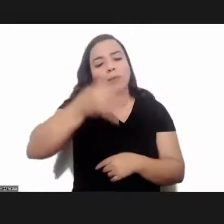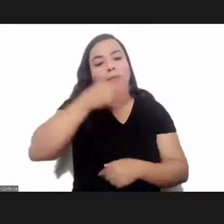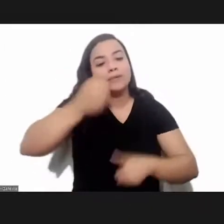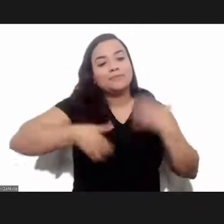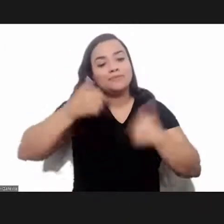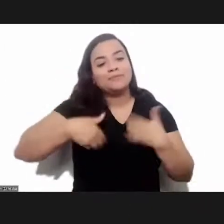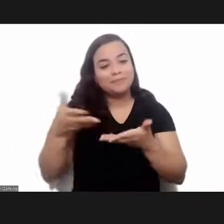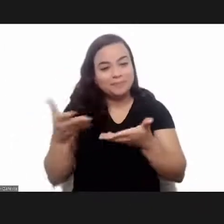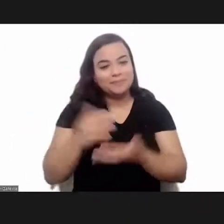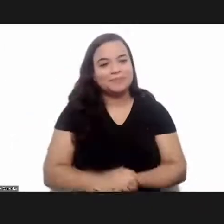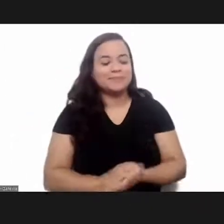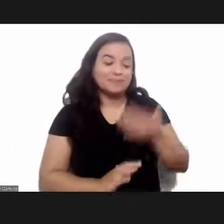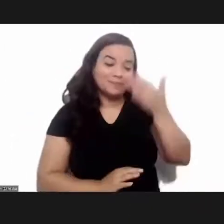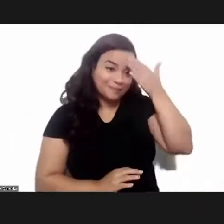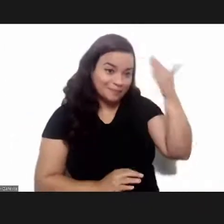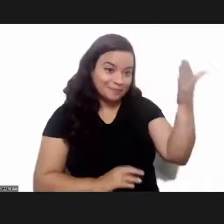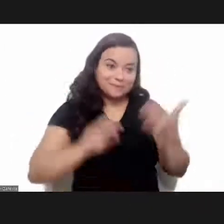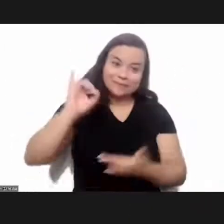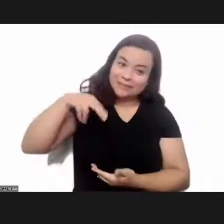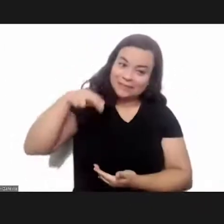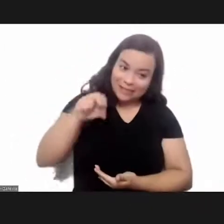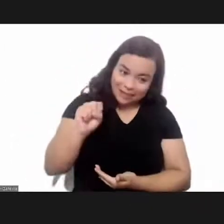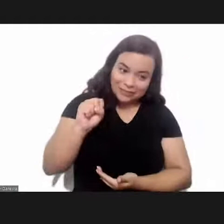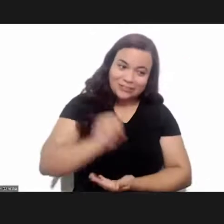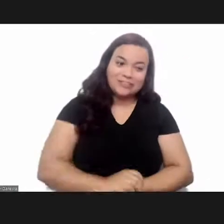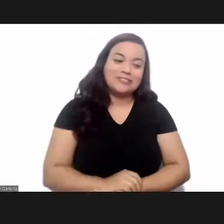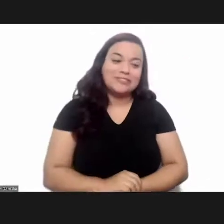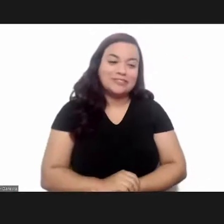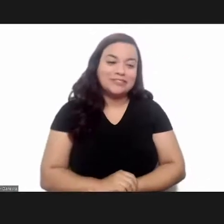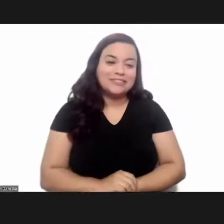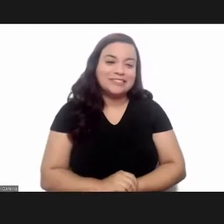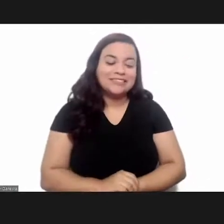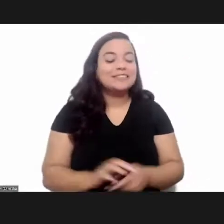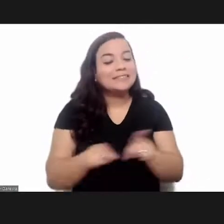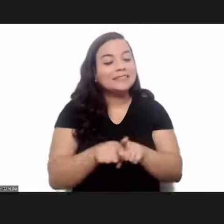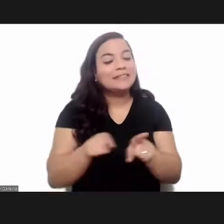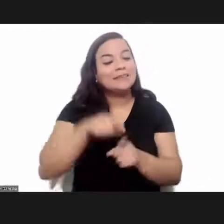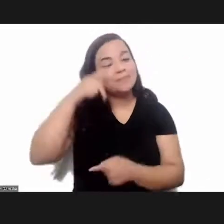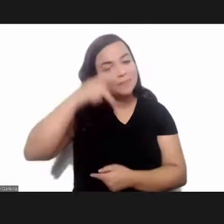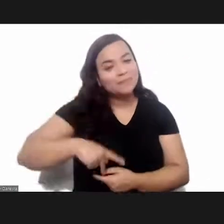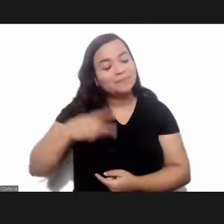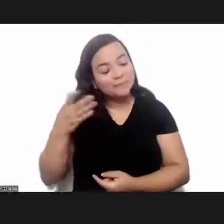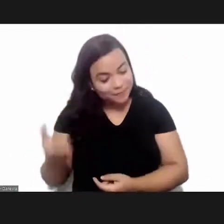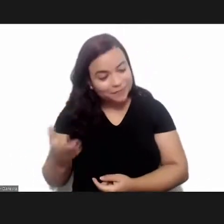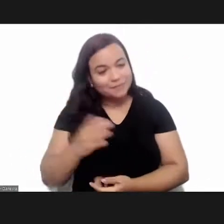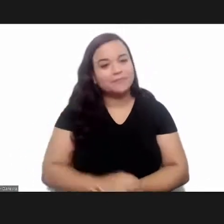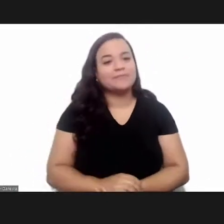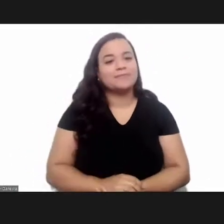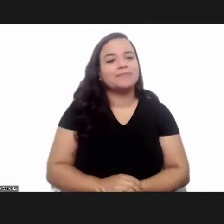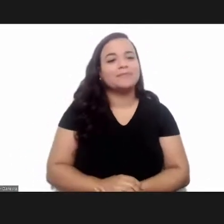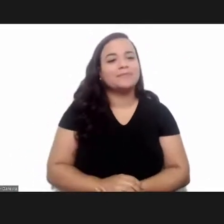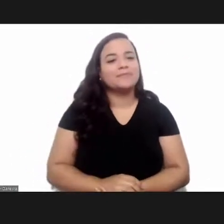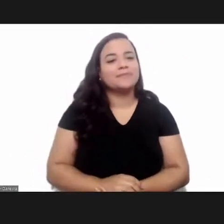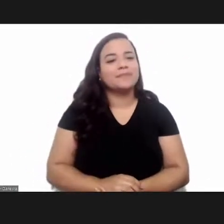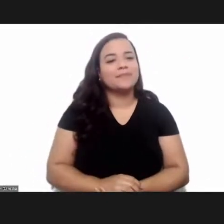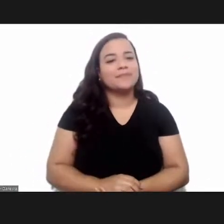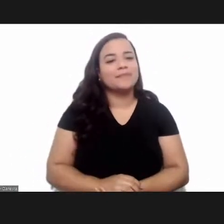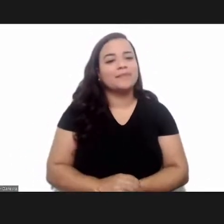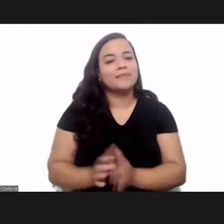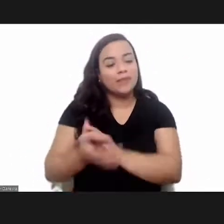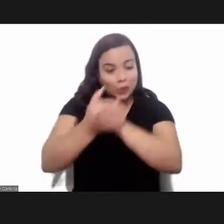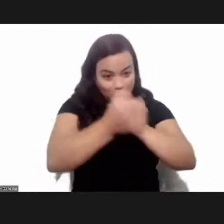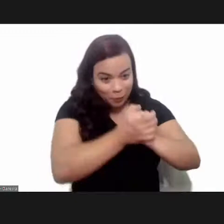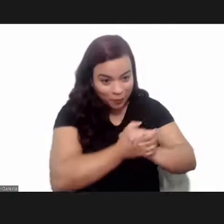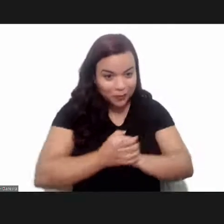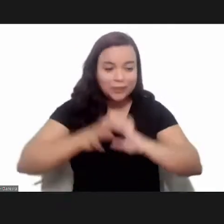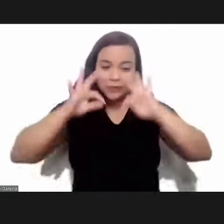commentary thank you very much in ace on behalf of president nisa trindade